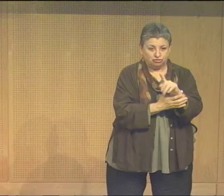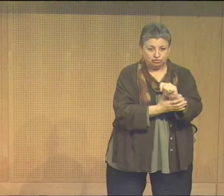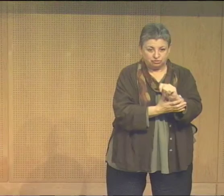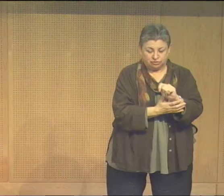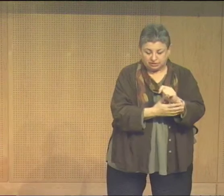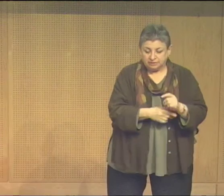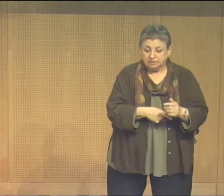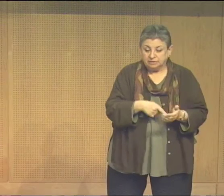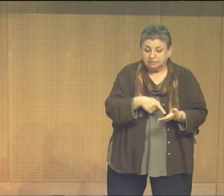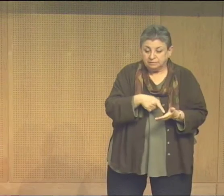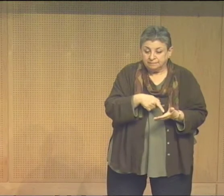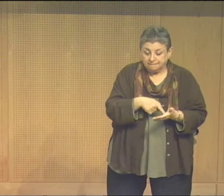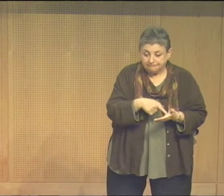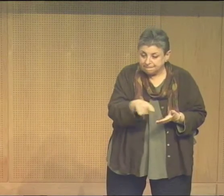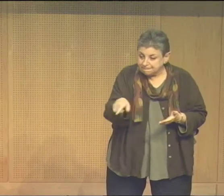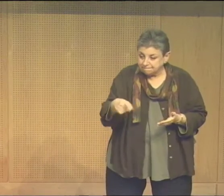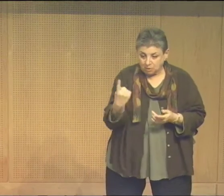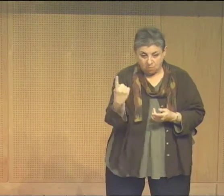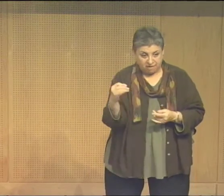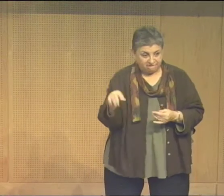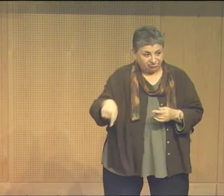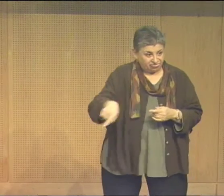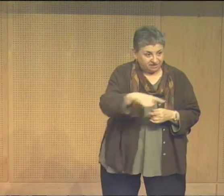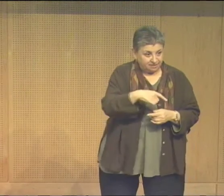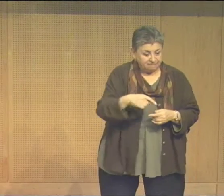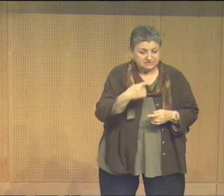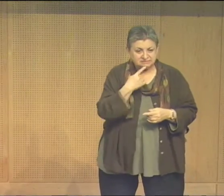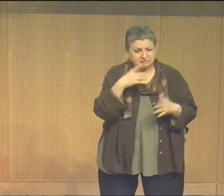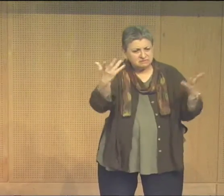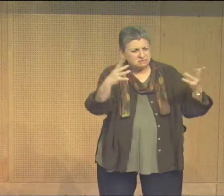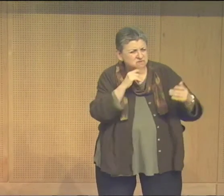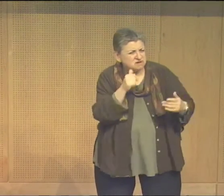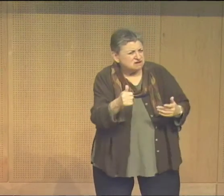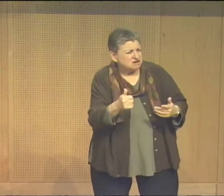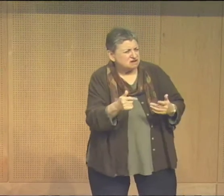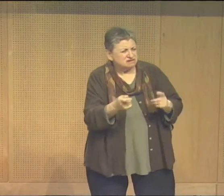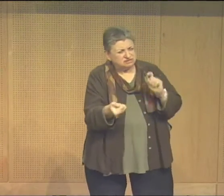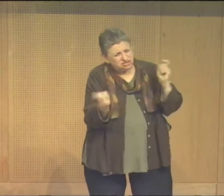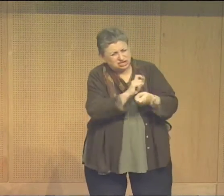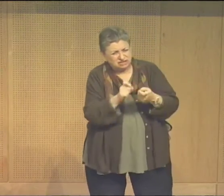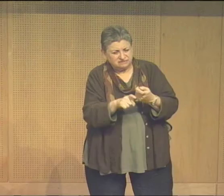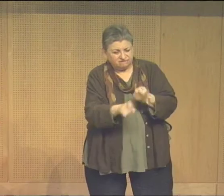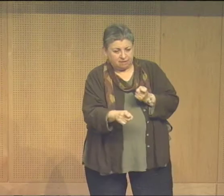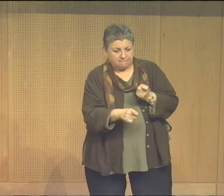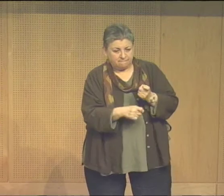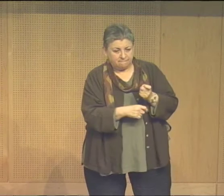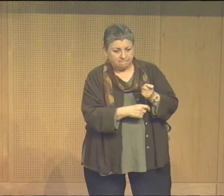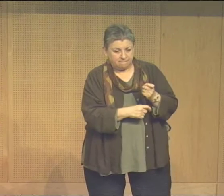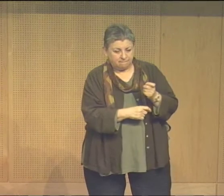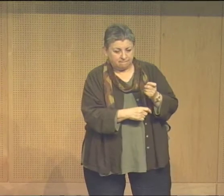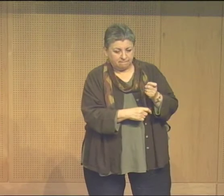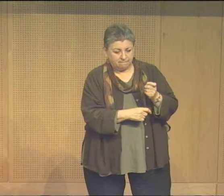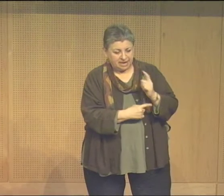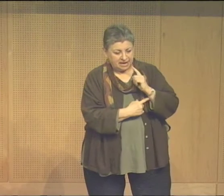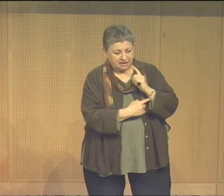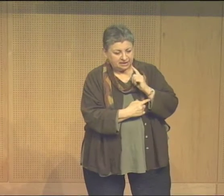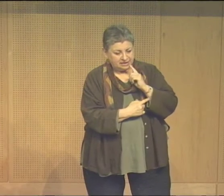to talk about what deaf art was and one of the people there said why don't we change the terminology